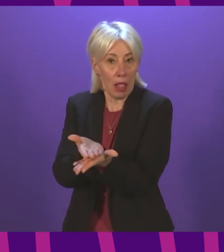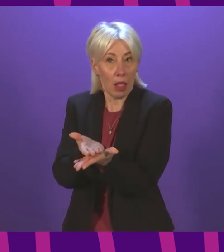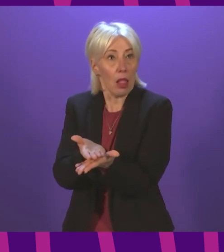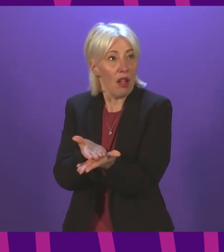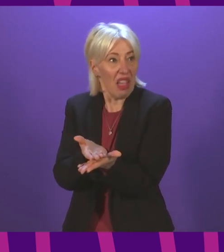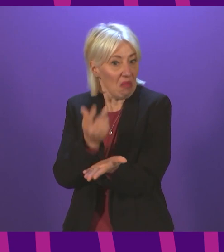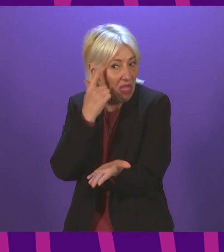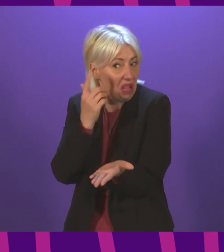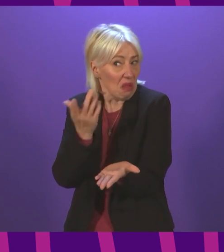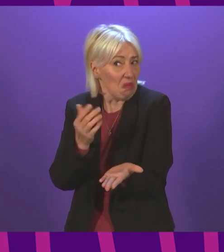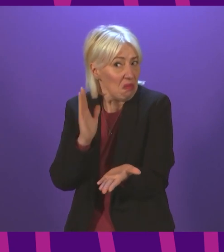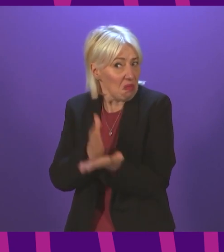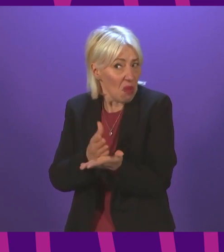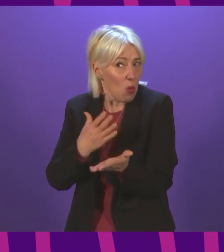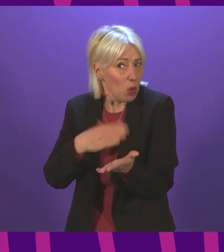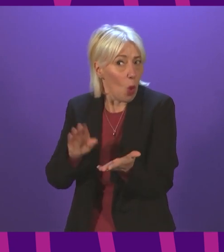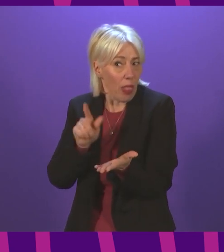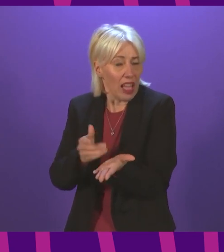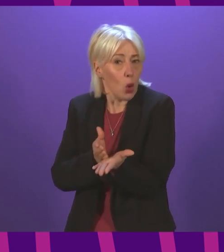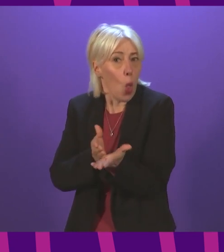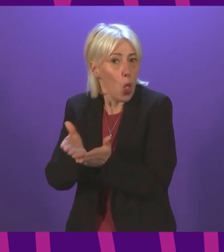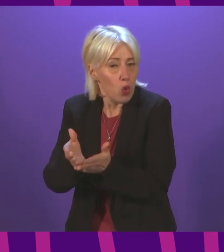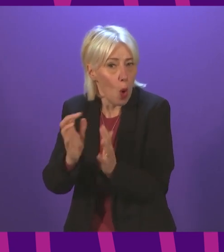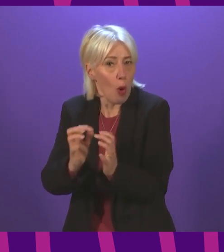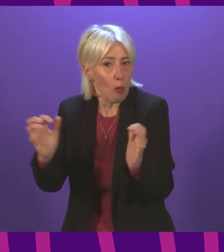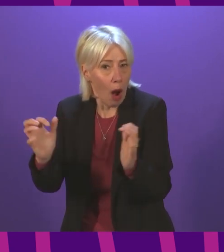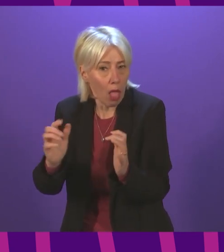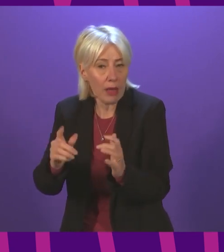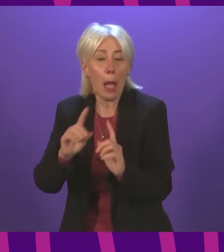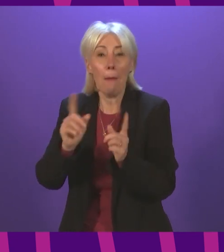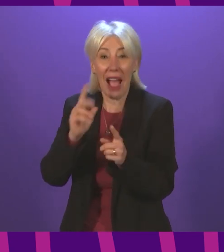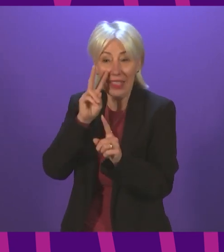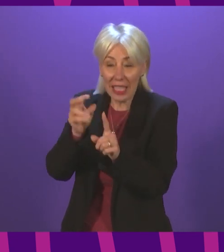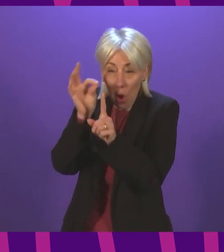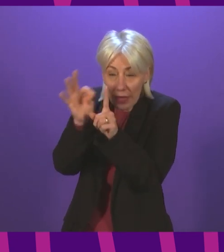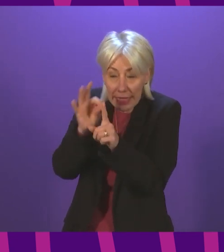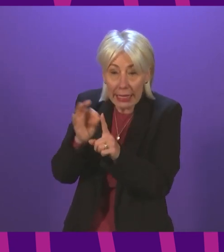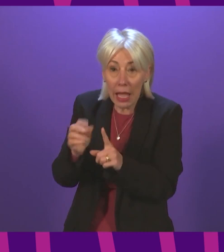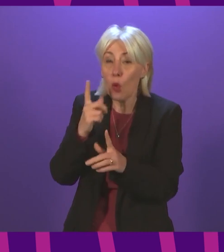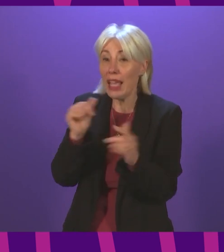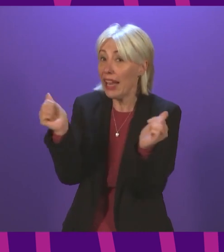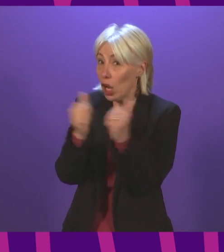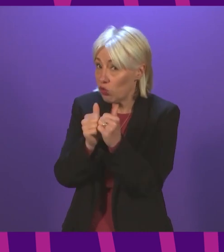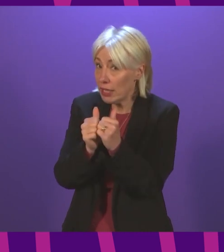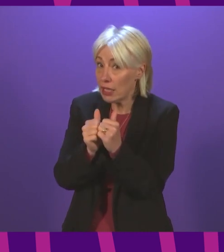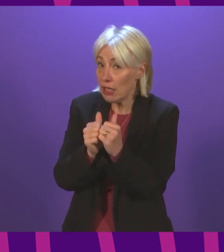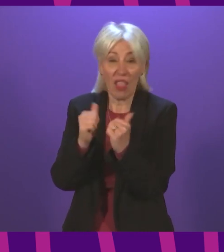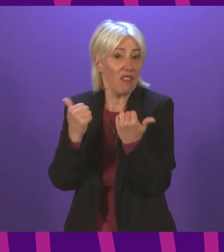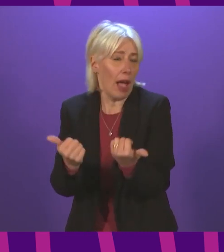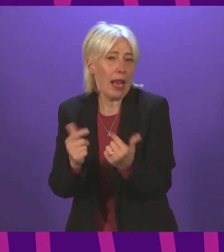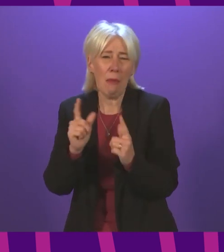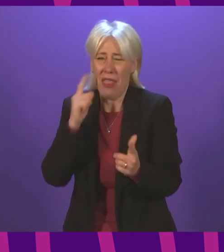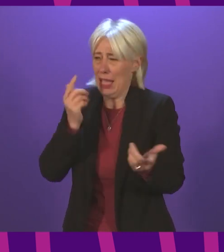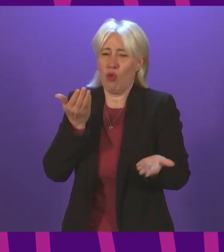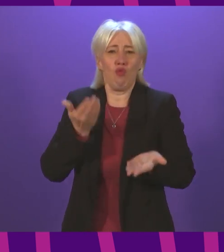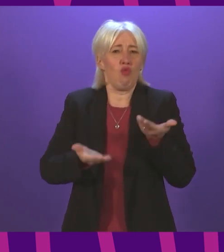would want to give that bill a fair wind through Parliament to see whether on the detail we can reach consensus. Now, I think any reasonable person,